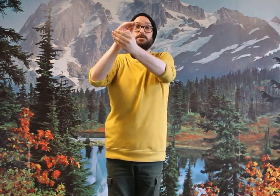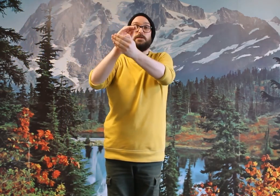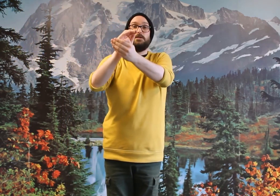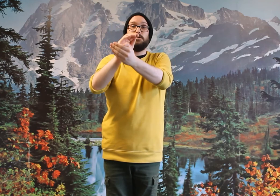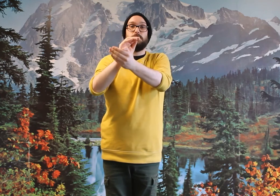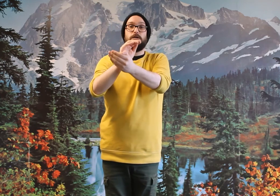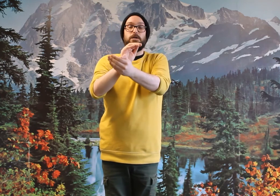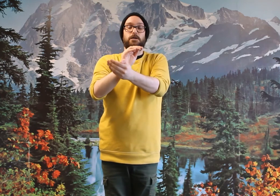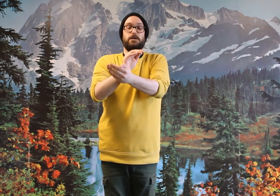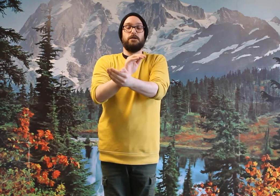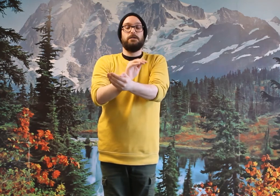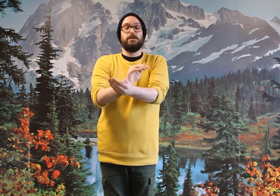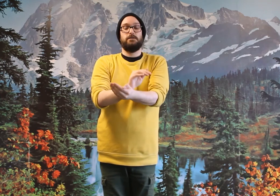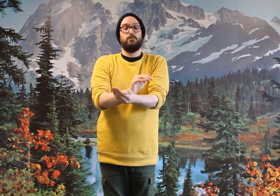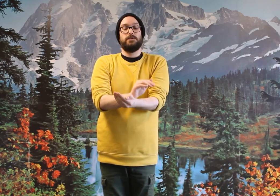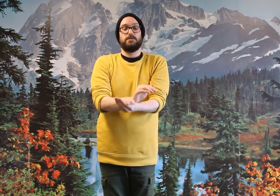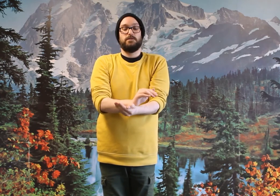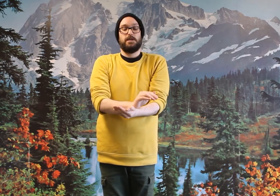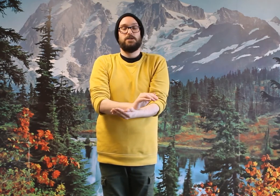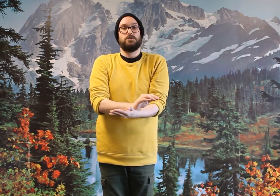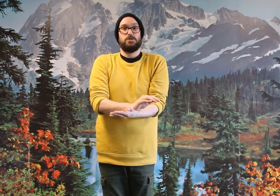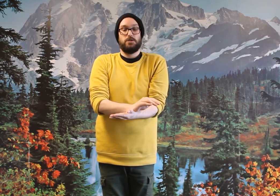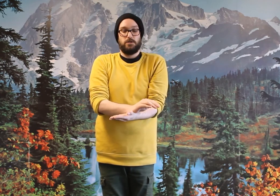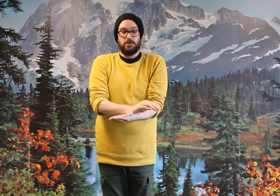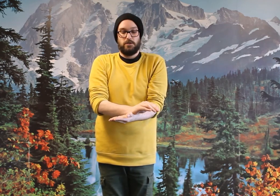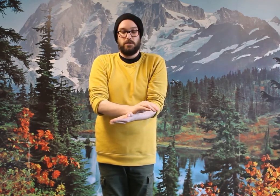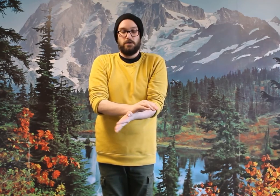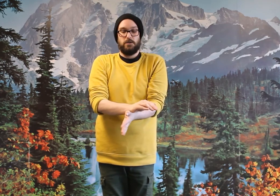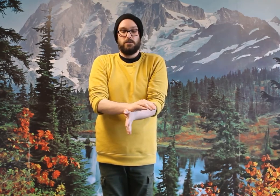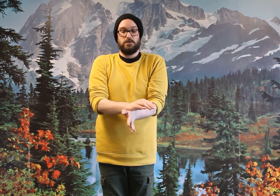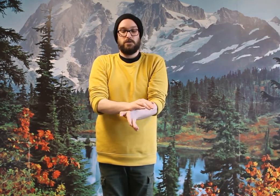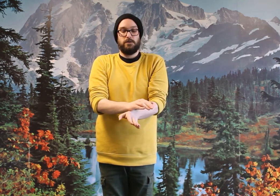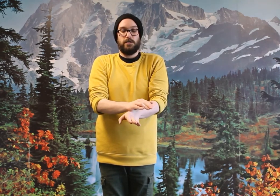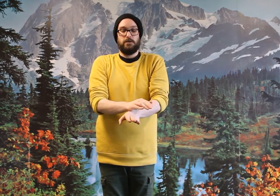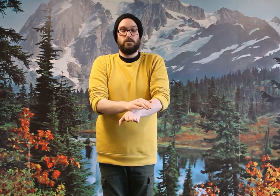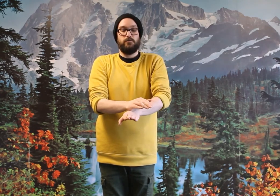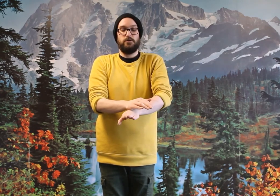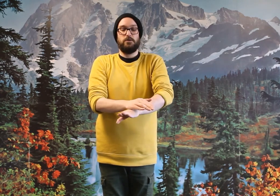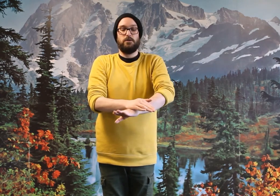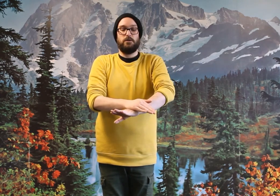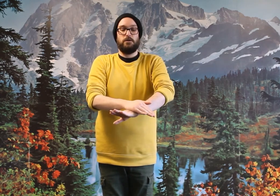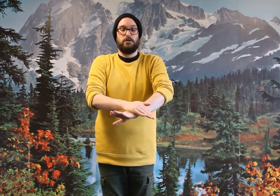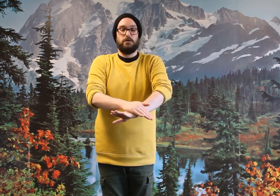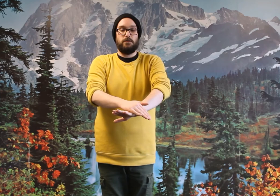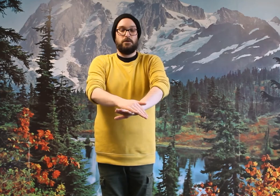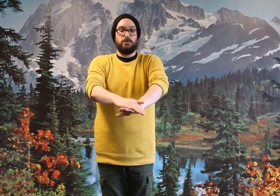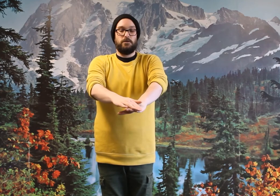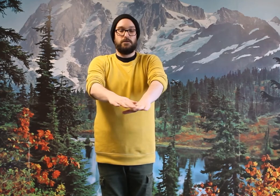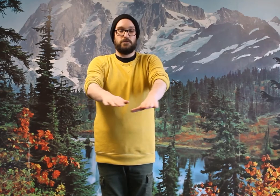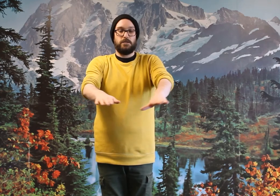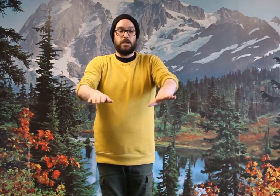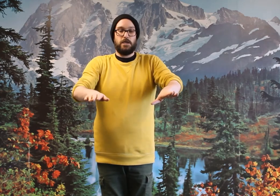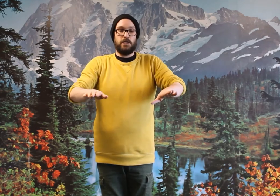center. Let the wrists touch. Turn the hand over. Slide.